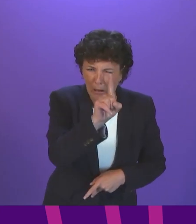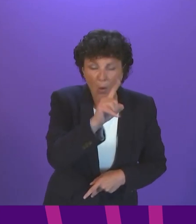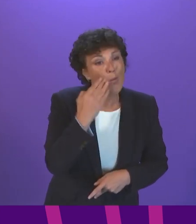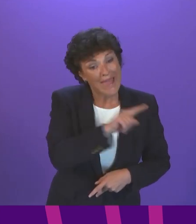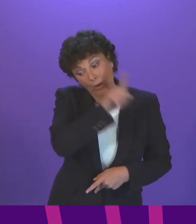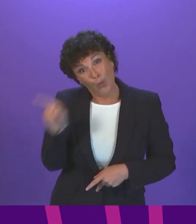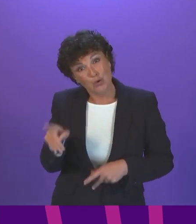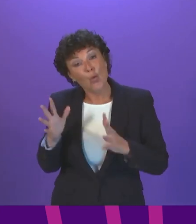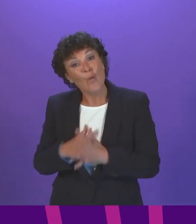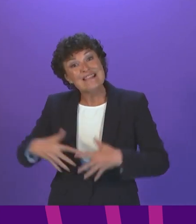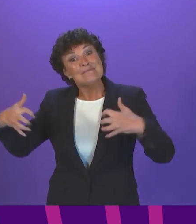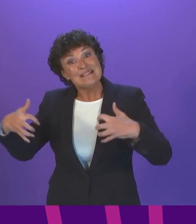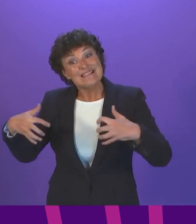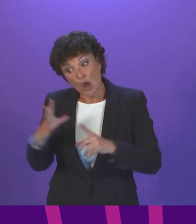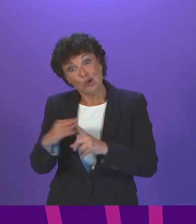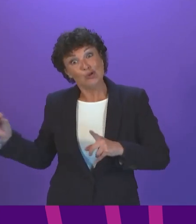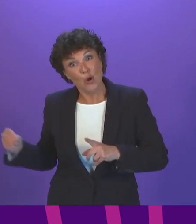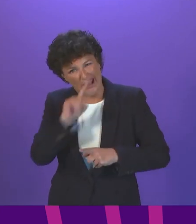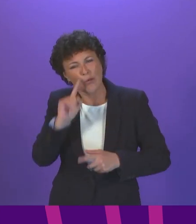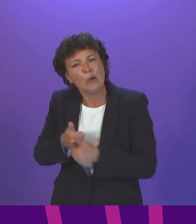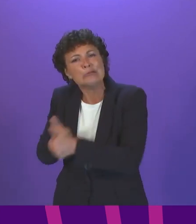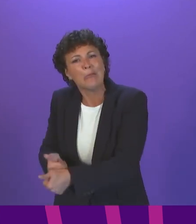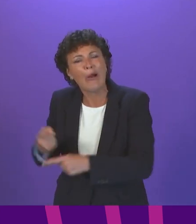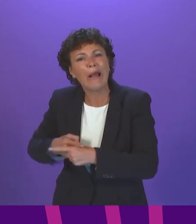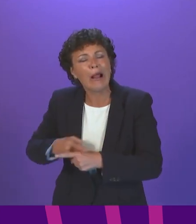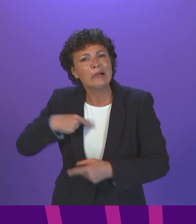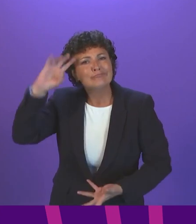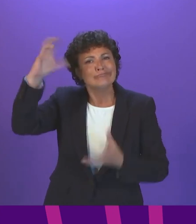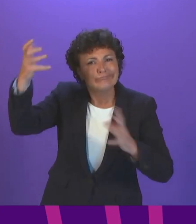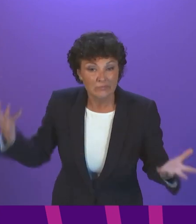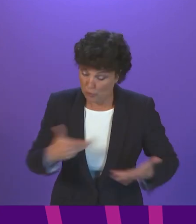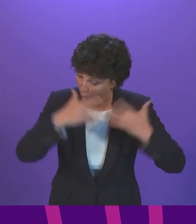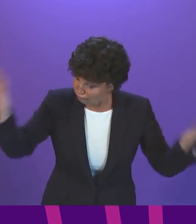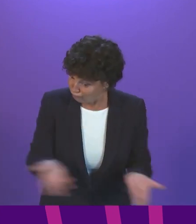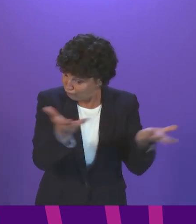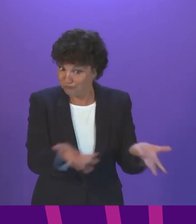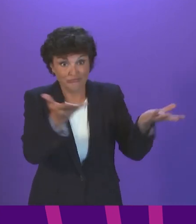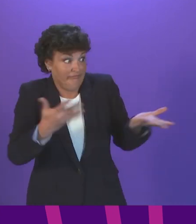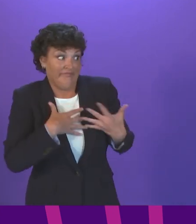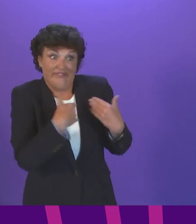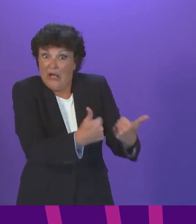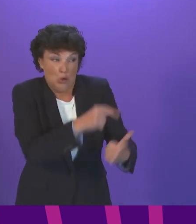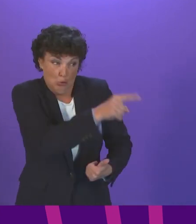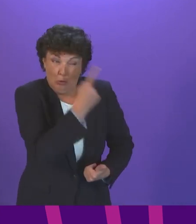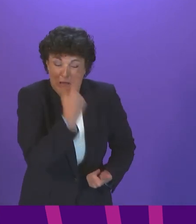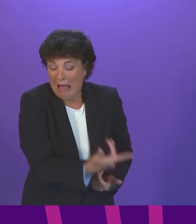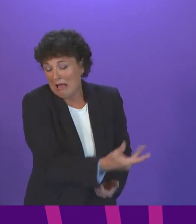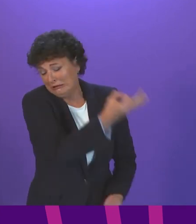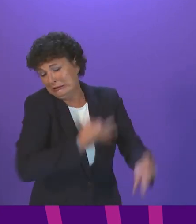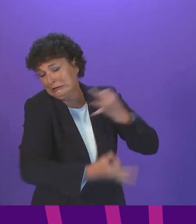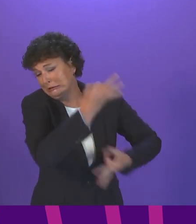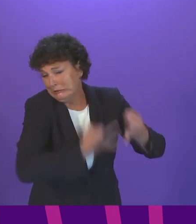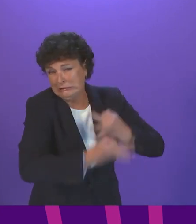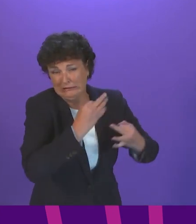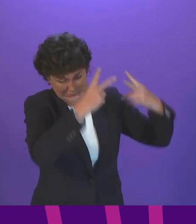supporting when a Conservative Government introduces it in England. So, by all means, by all means, scrutinise this Government. But,